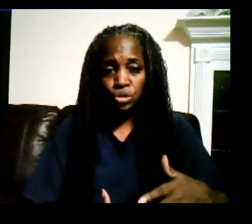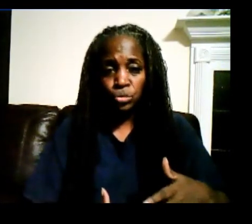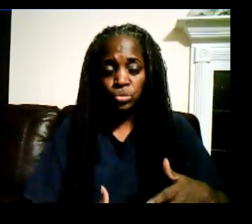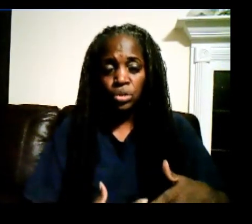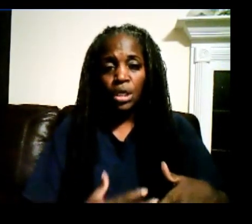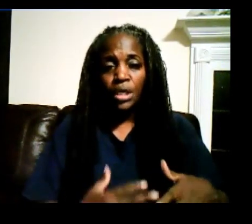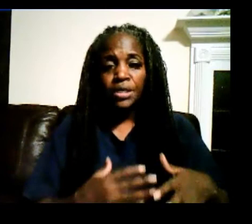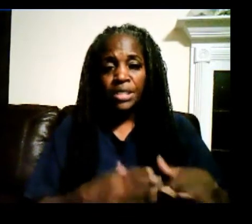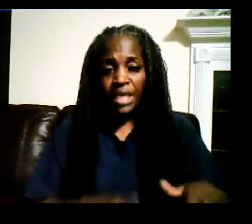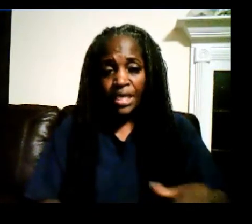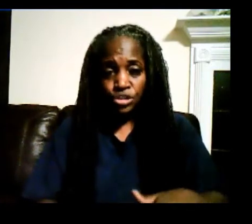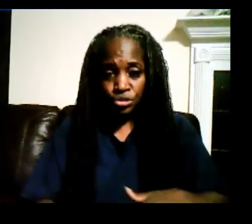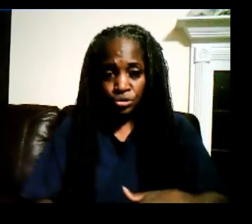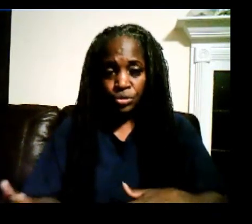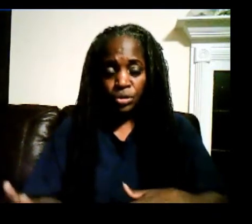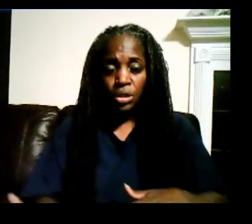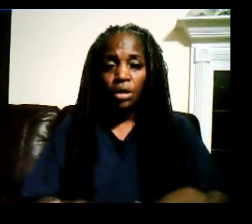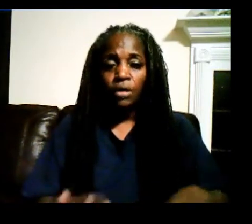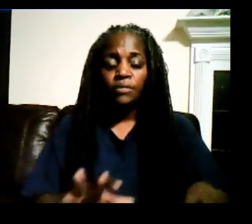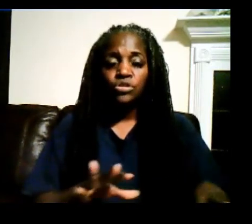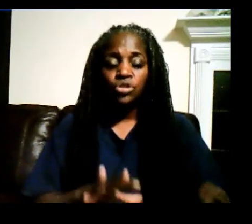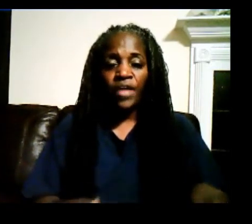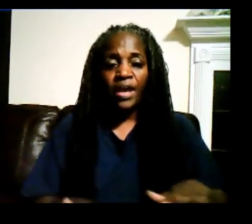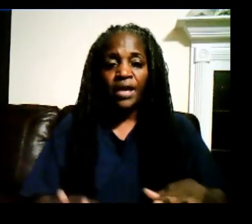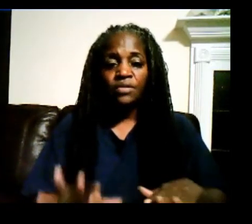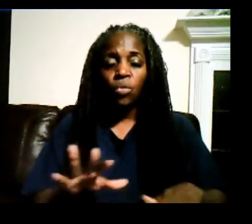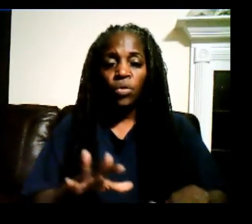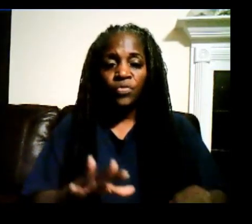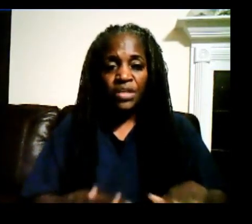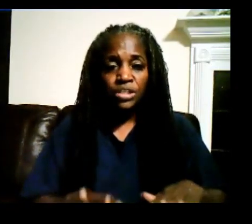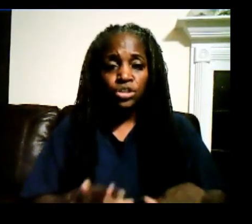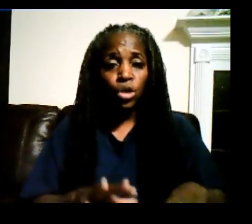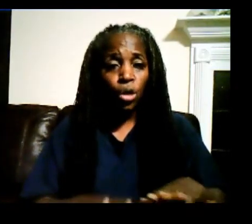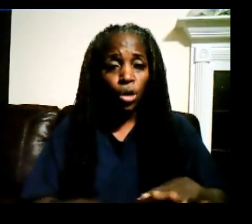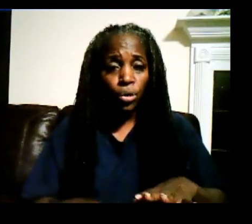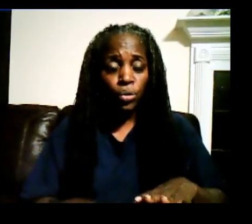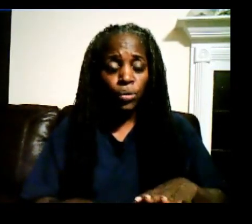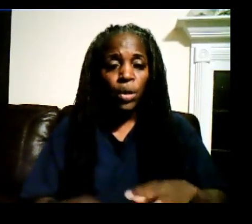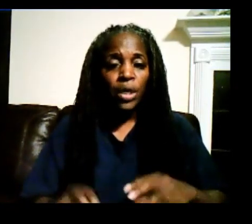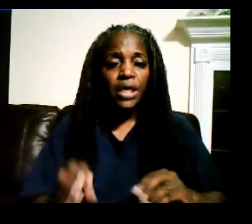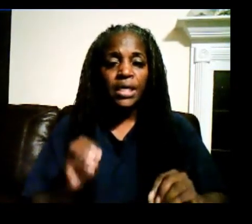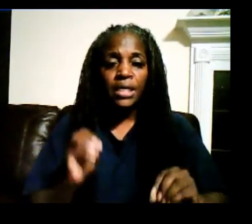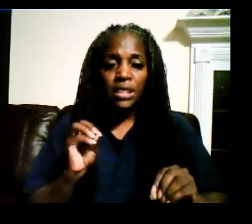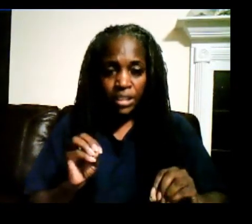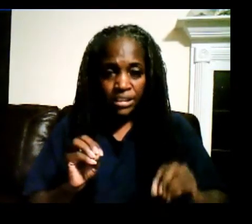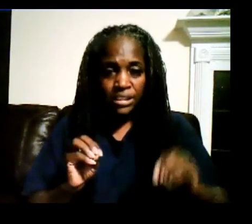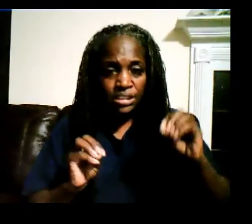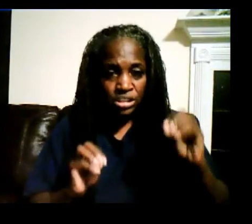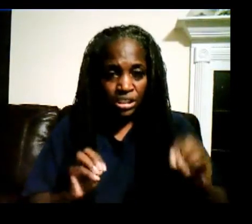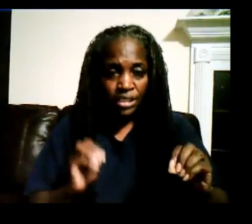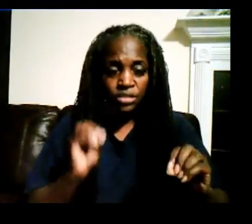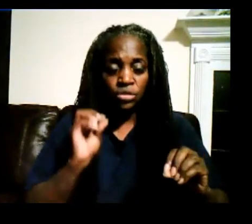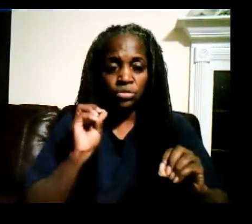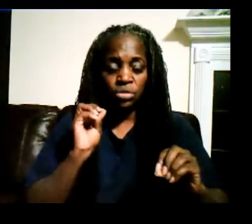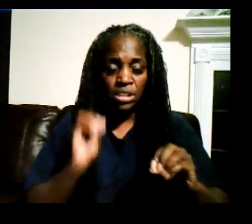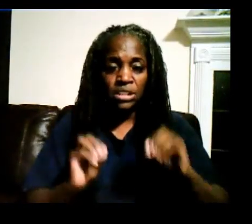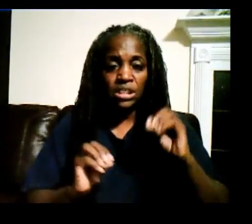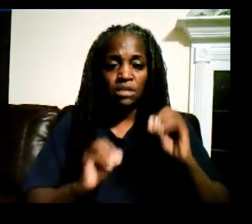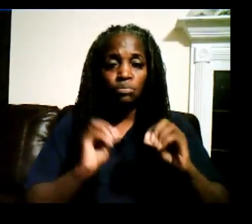nature so that when things occur, it clicks and sets things in